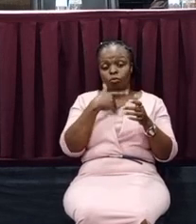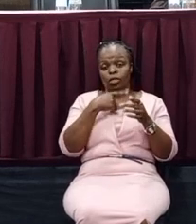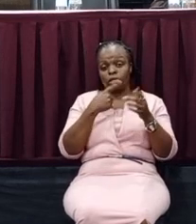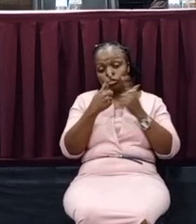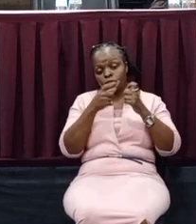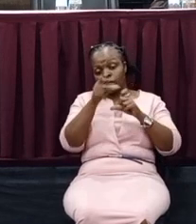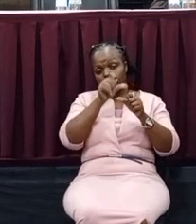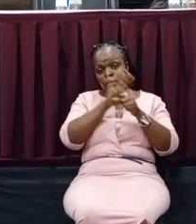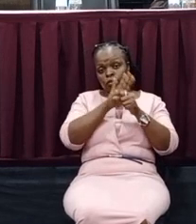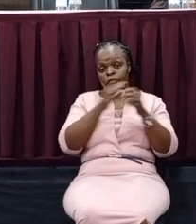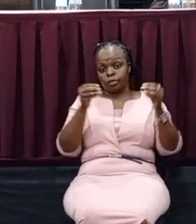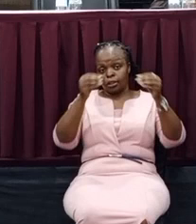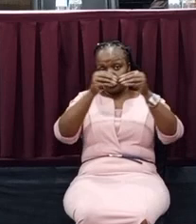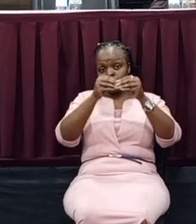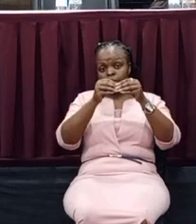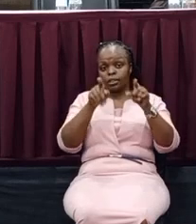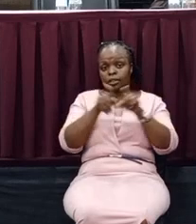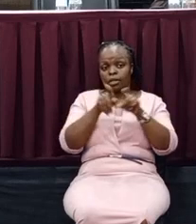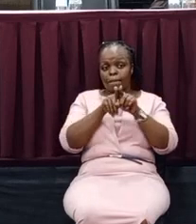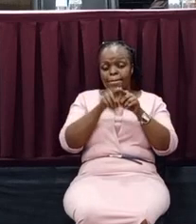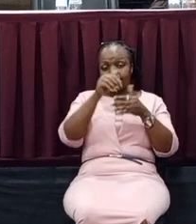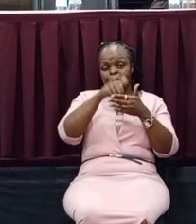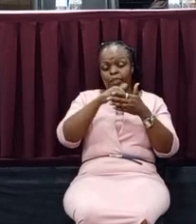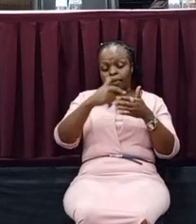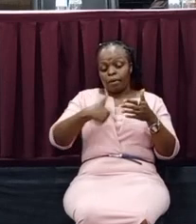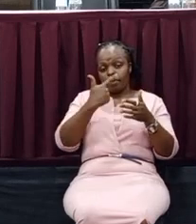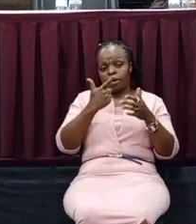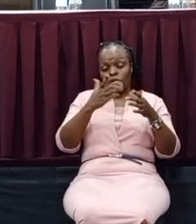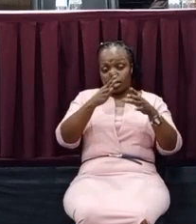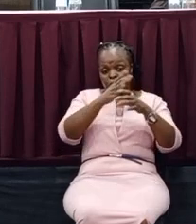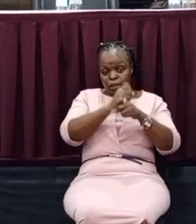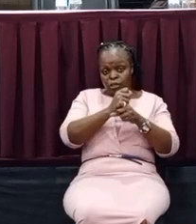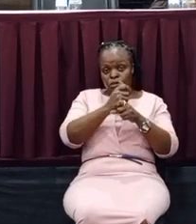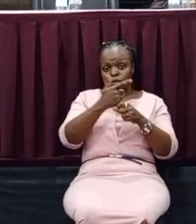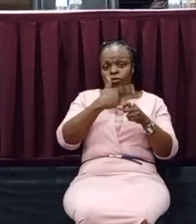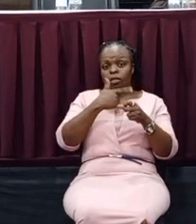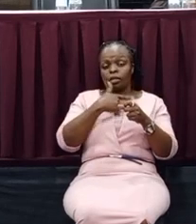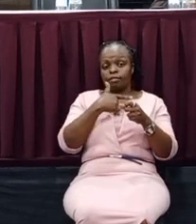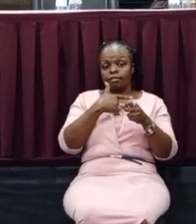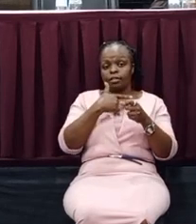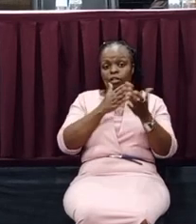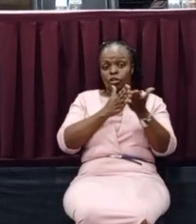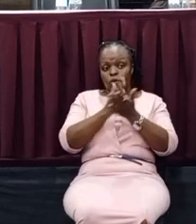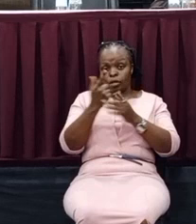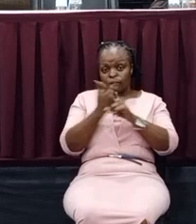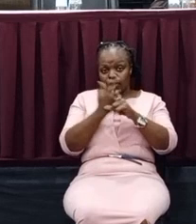meetings in our organizations through different partnerships that we have.